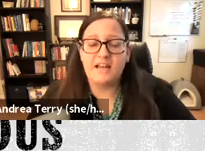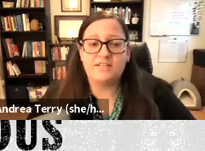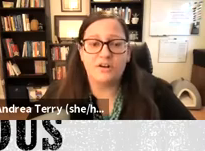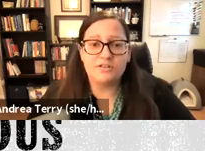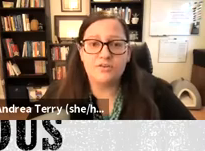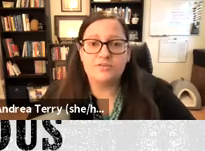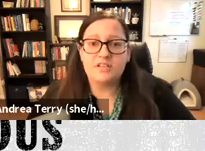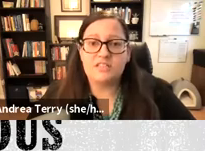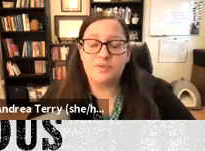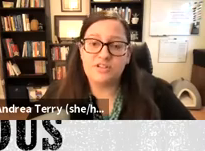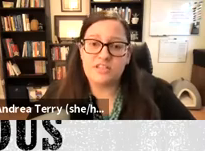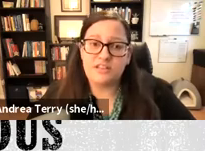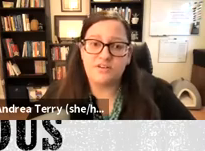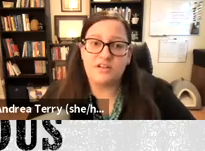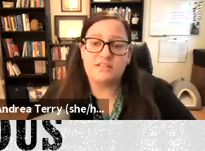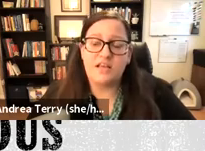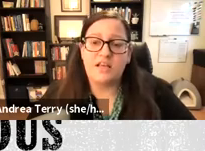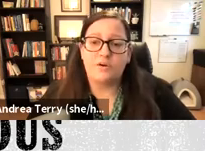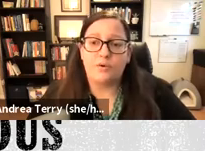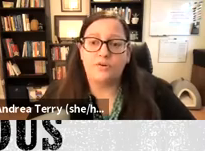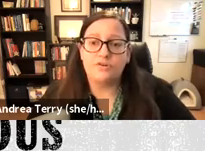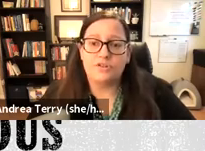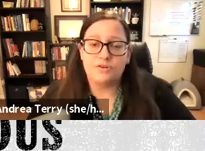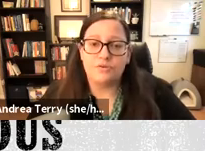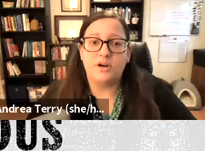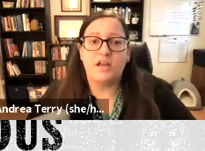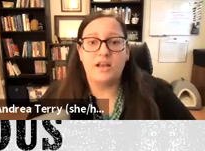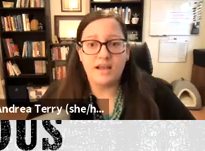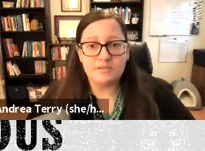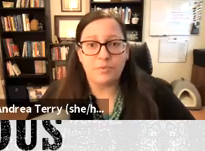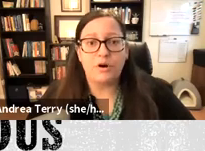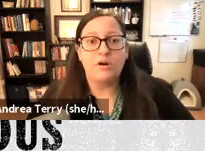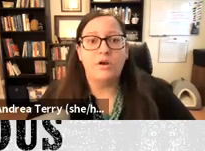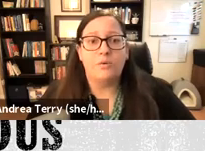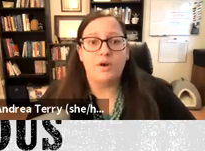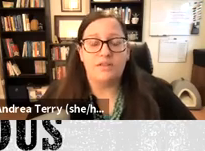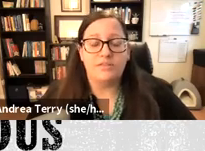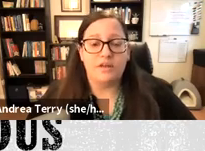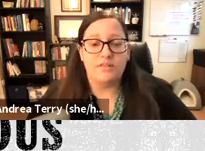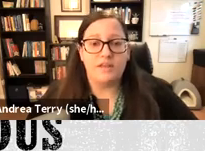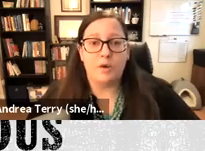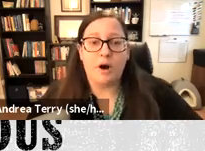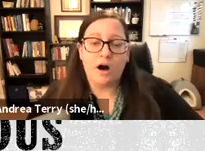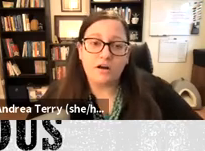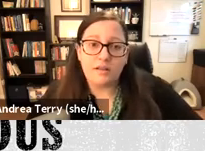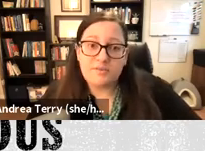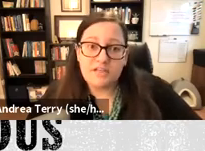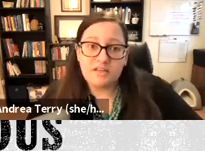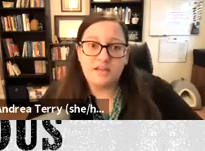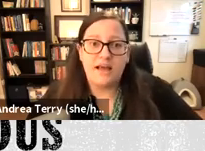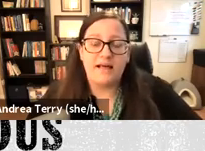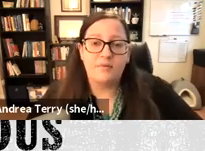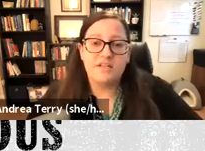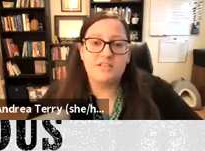and has also used conspiracy theories in order to connect more with the apocalyptic